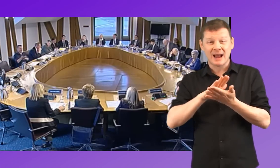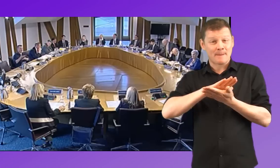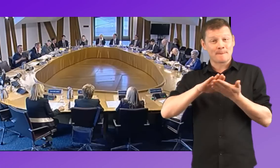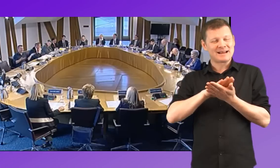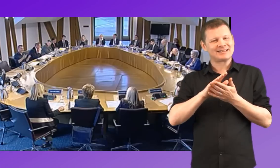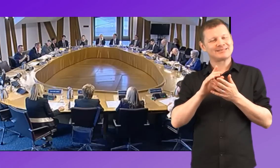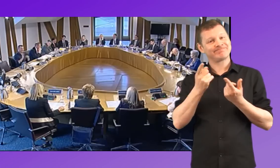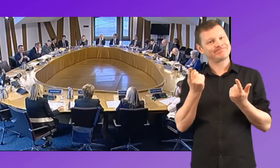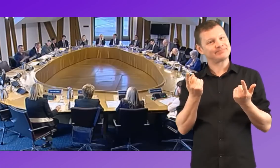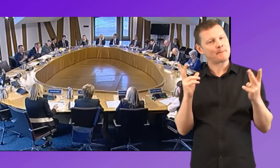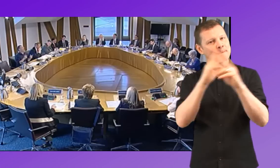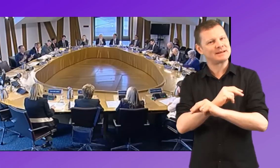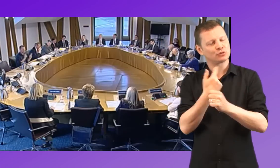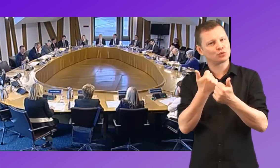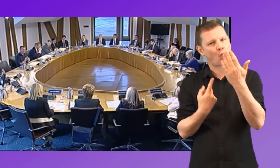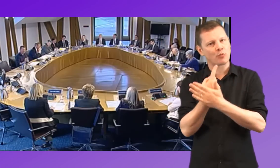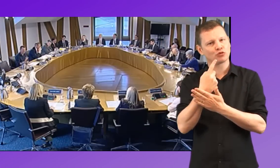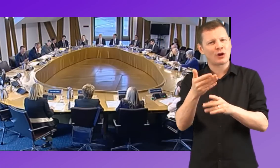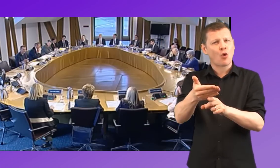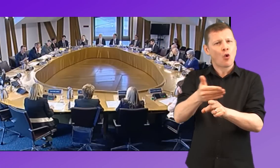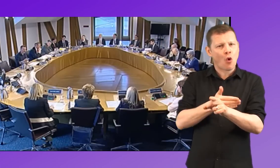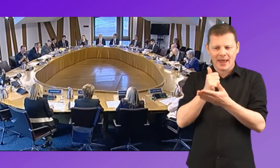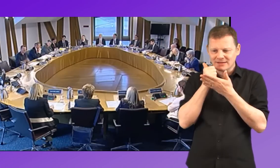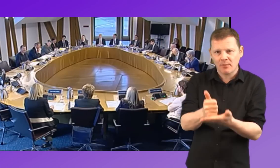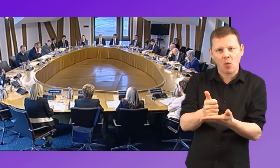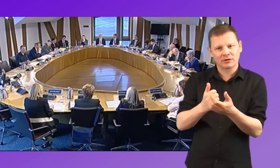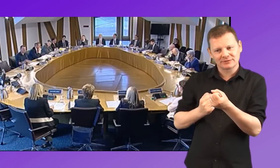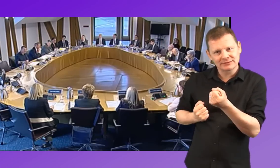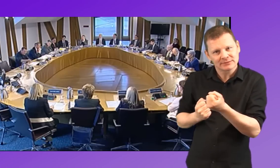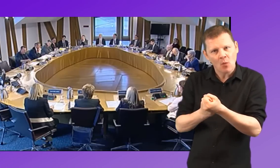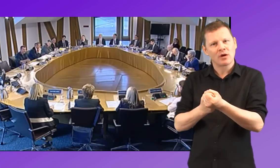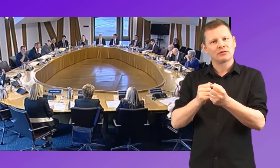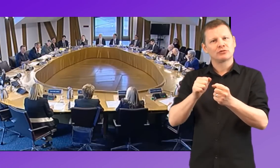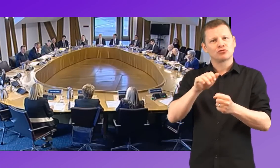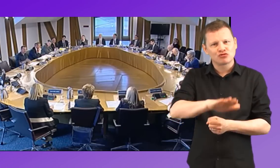creating missed opportunities for early interventions and support for the children and families. Do you agree with that?